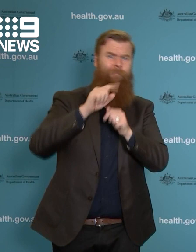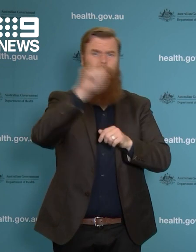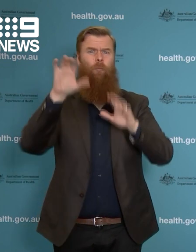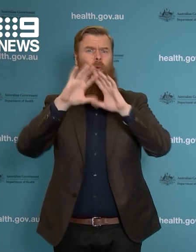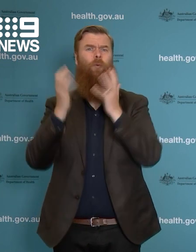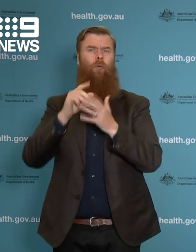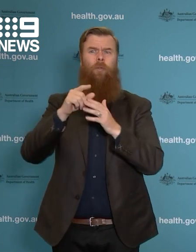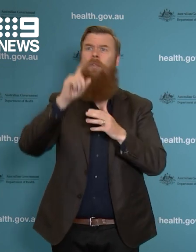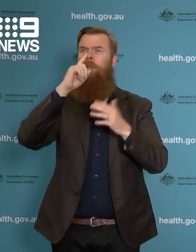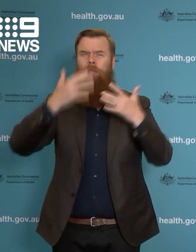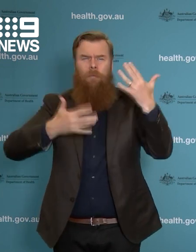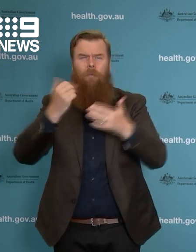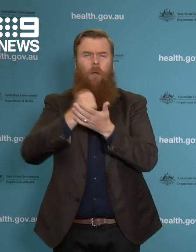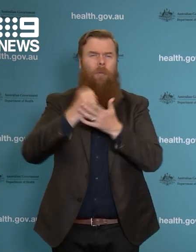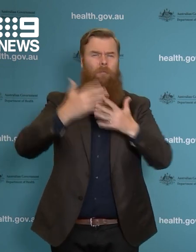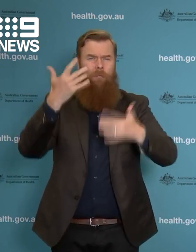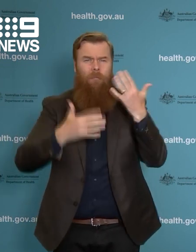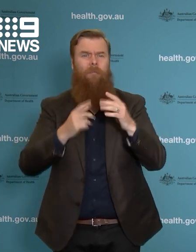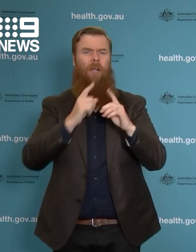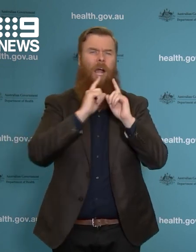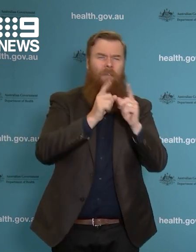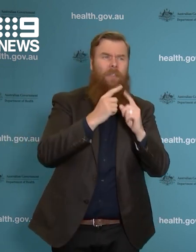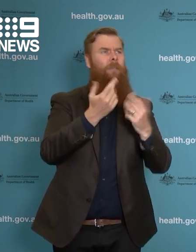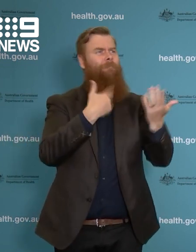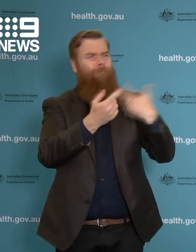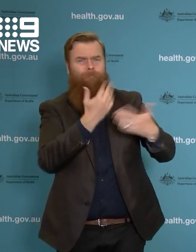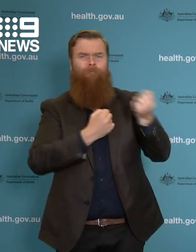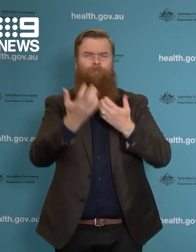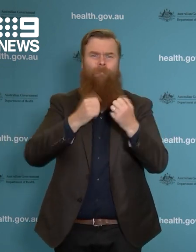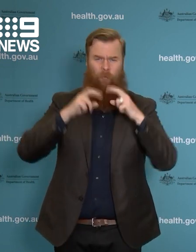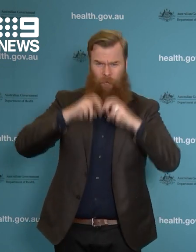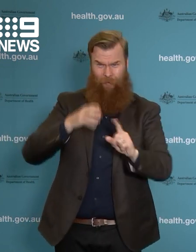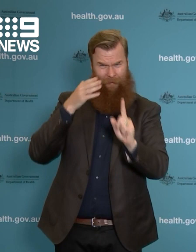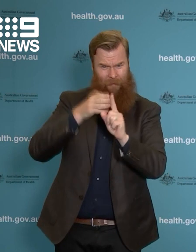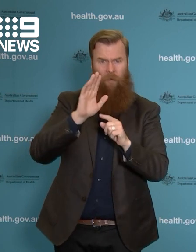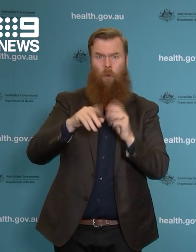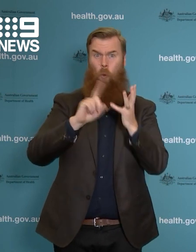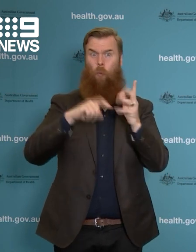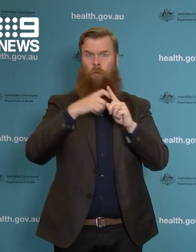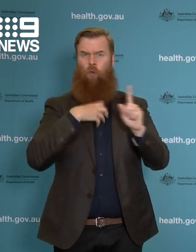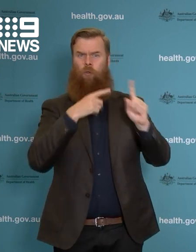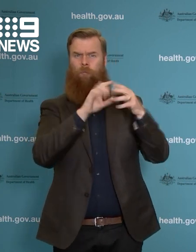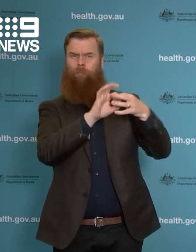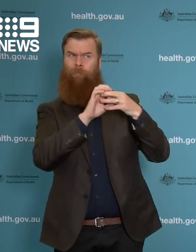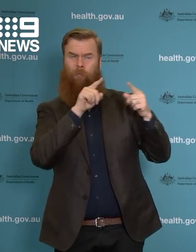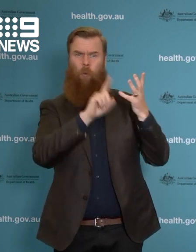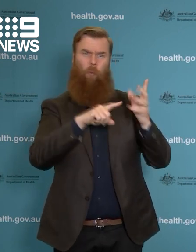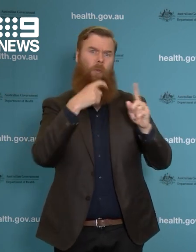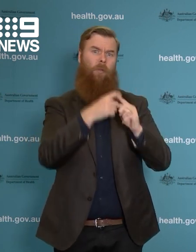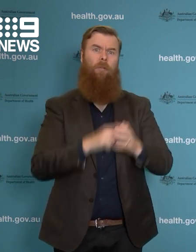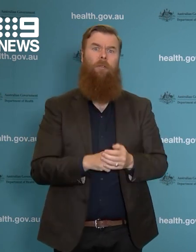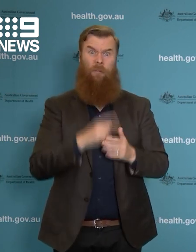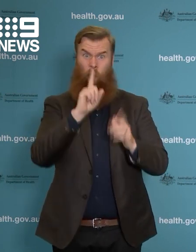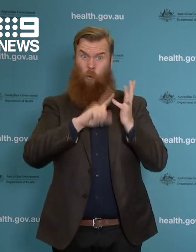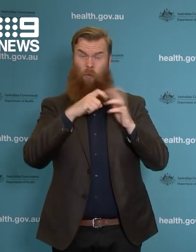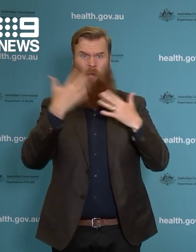and information that is coming from studies, particularly in the UK, where they have a rising number of cases,